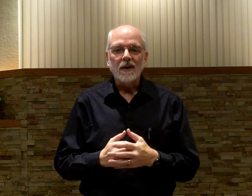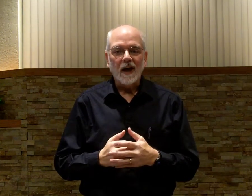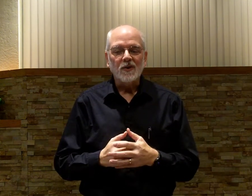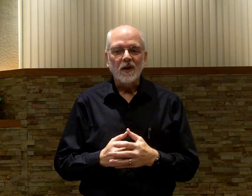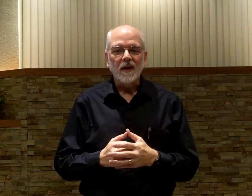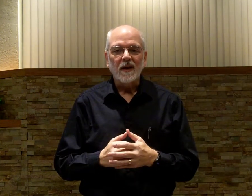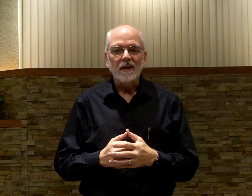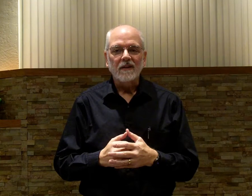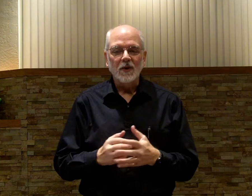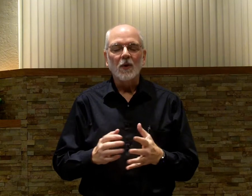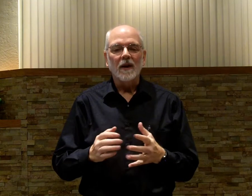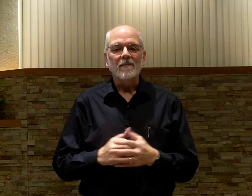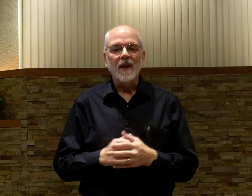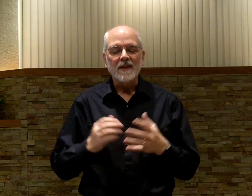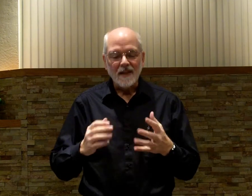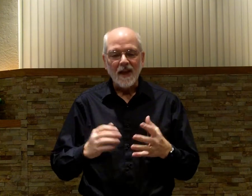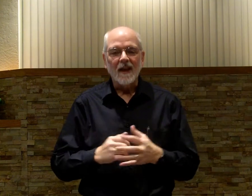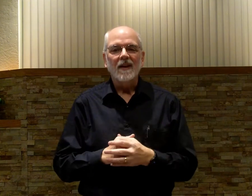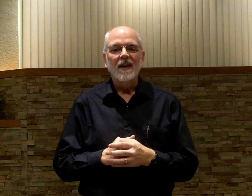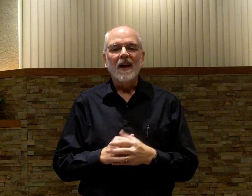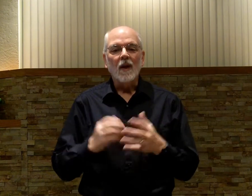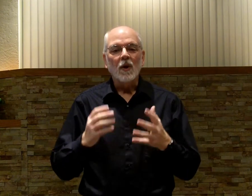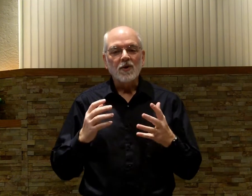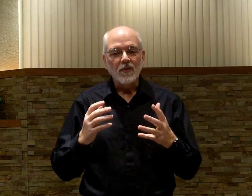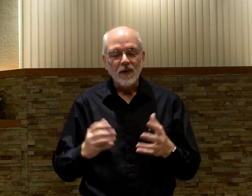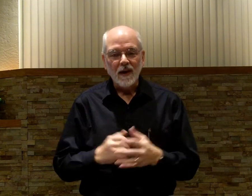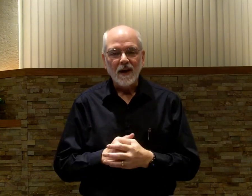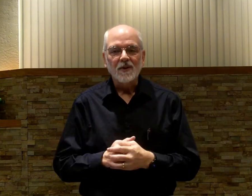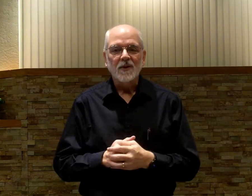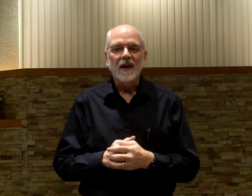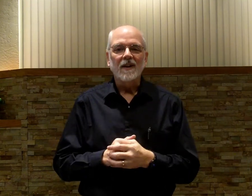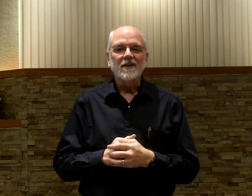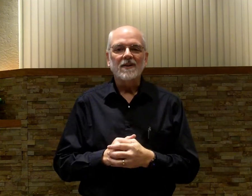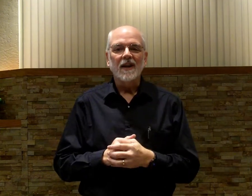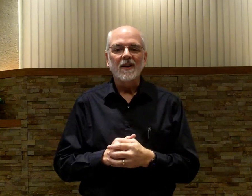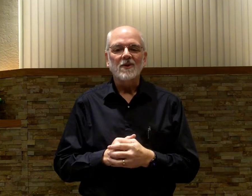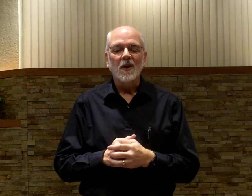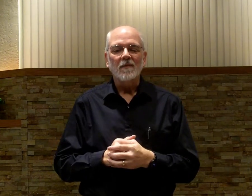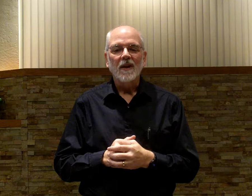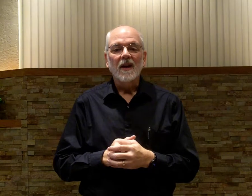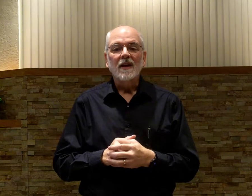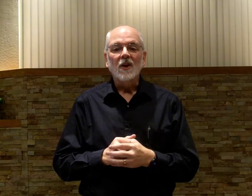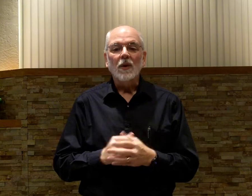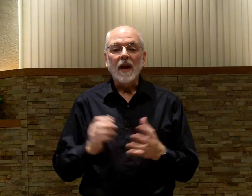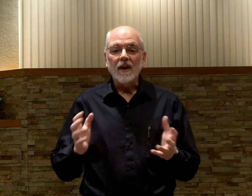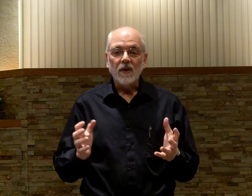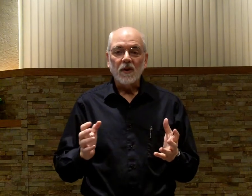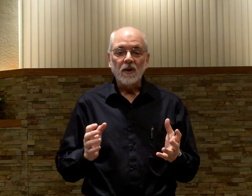is actually doing and saying and what you're feeling as you're saying the singing the song so without any further to